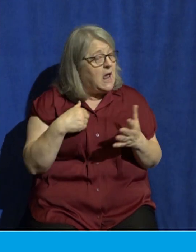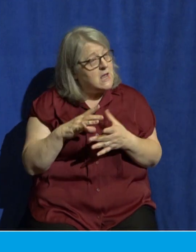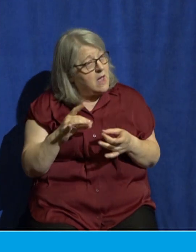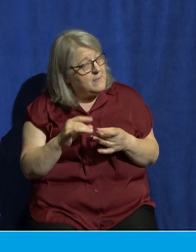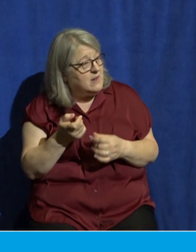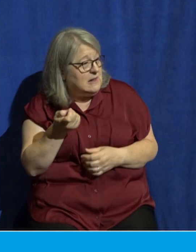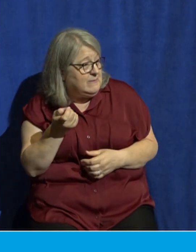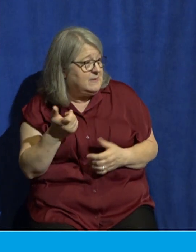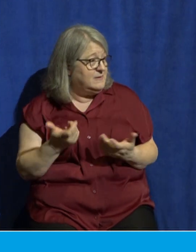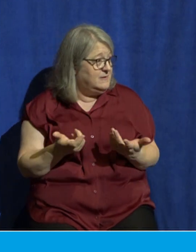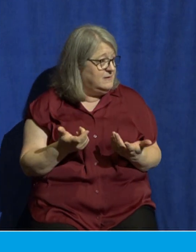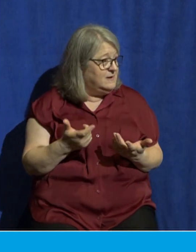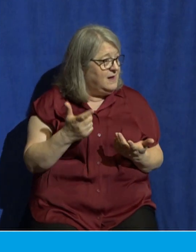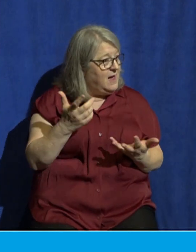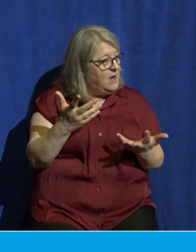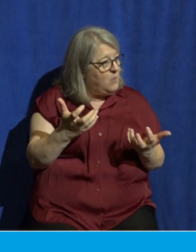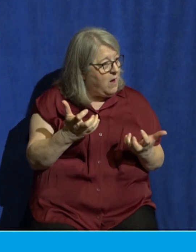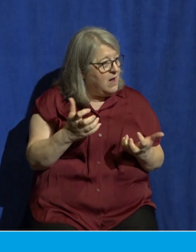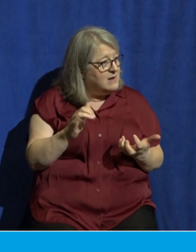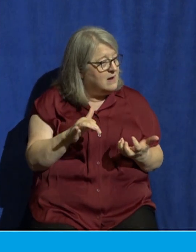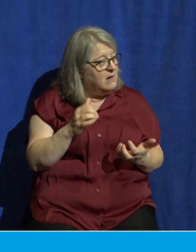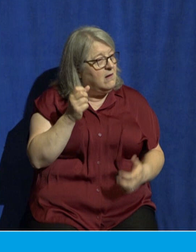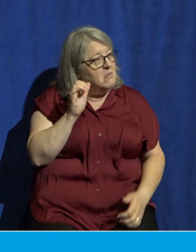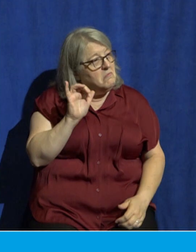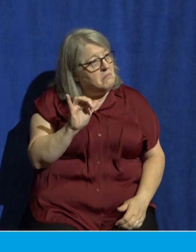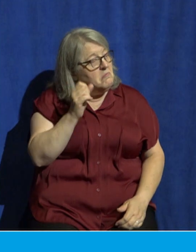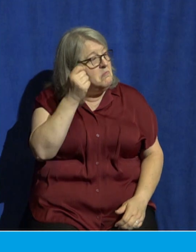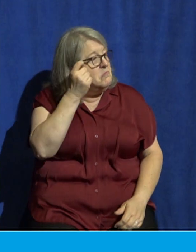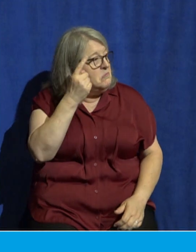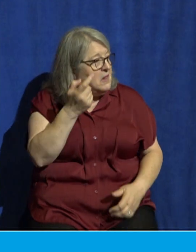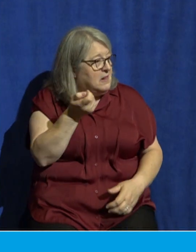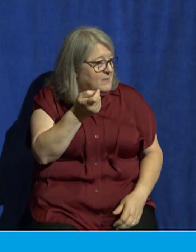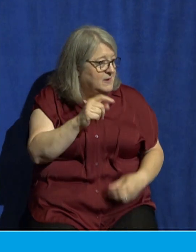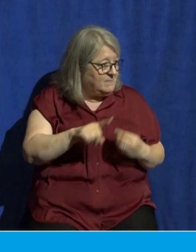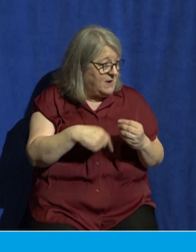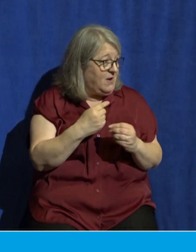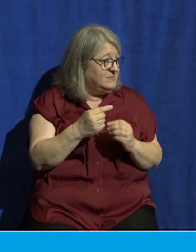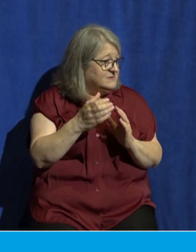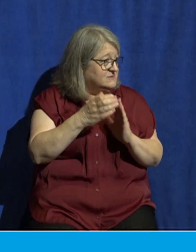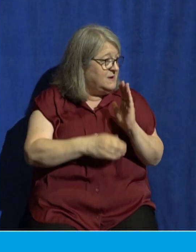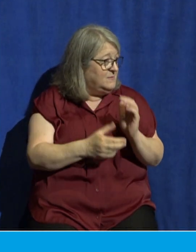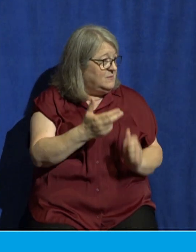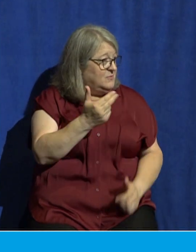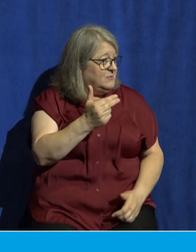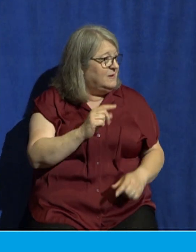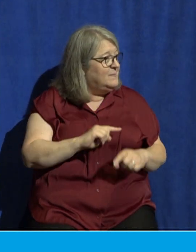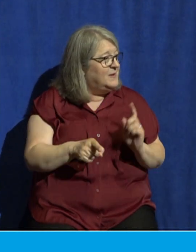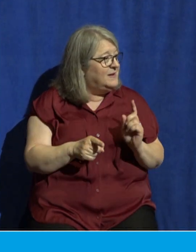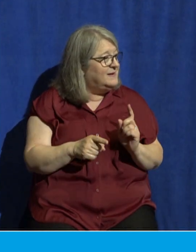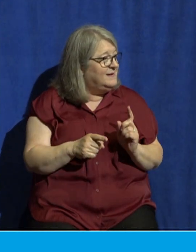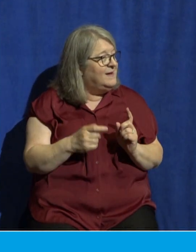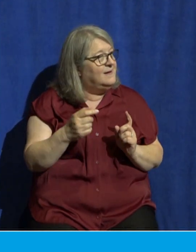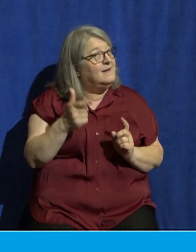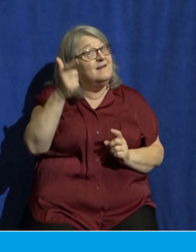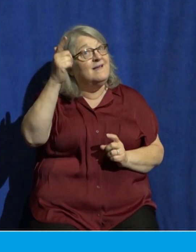able to wrap our arms around what's happening in chapter 13. But I do think God has a clear word for us in our